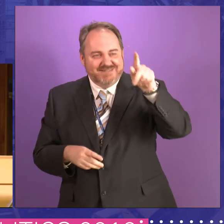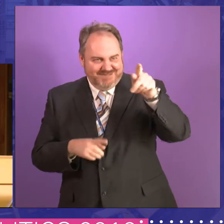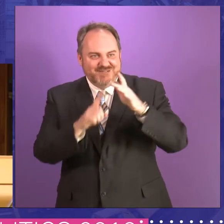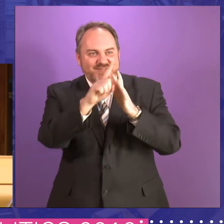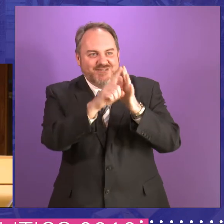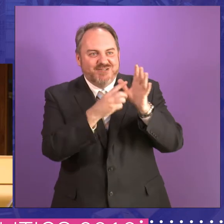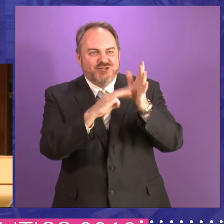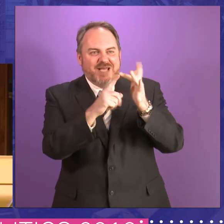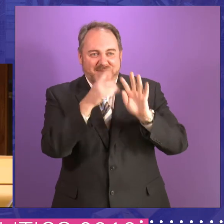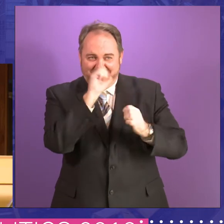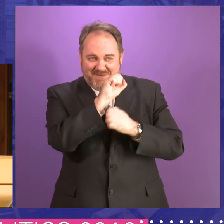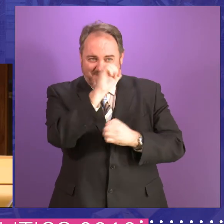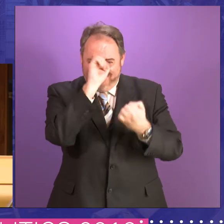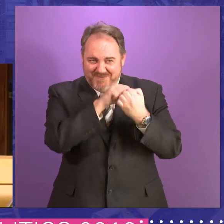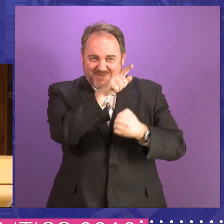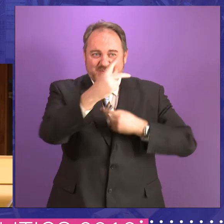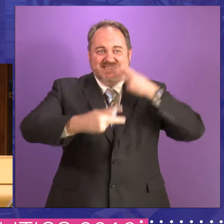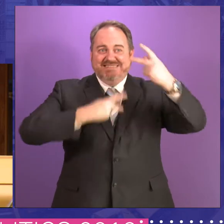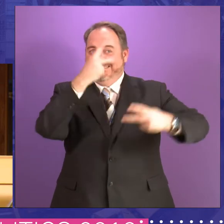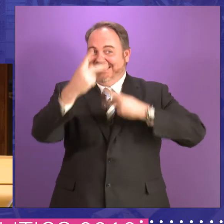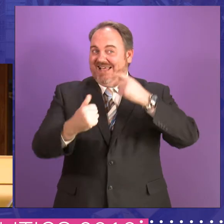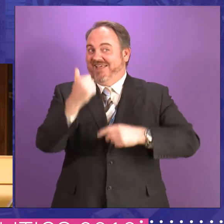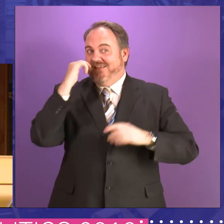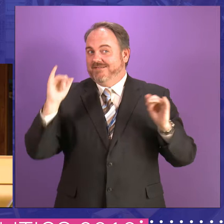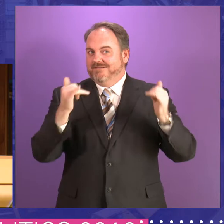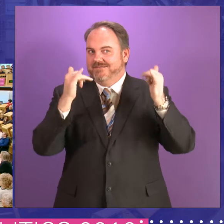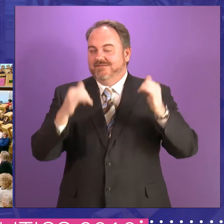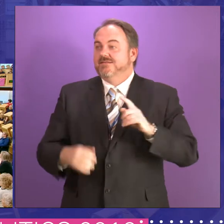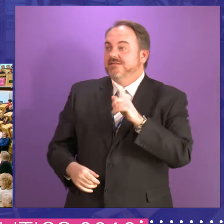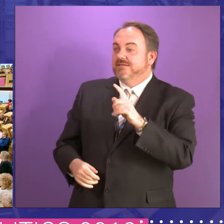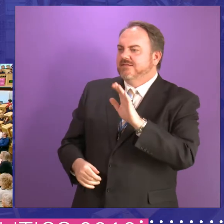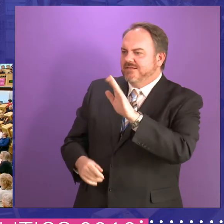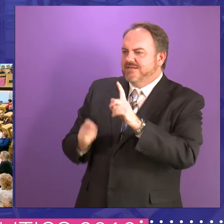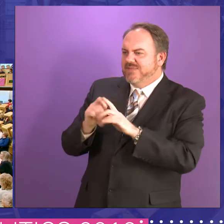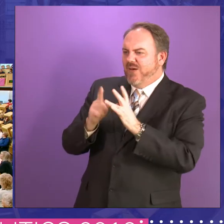sang a great song for us. Um, the reception is afterwards, Jamie.